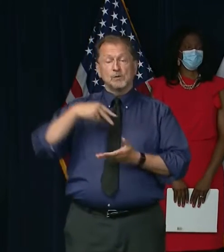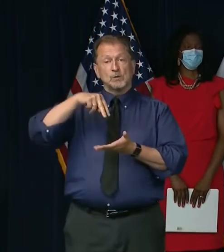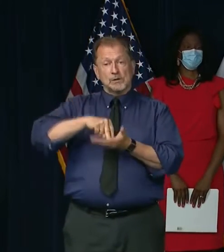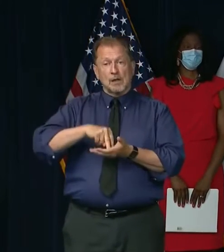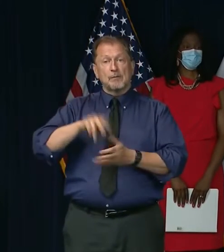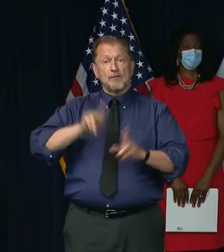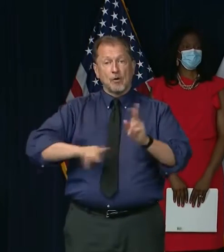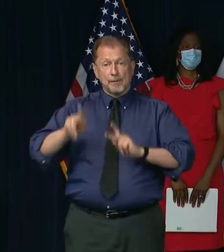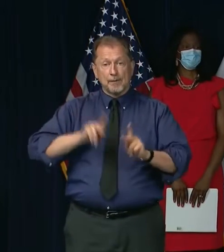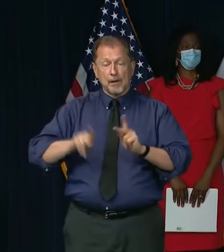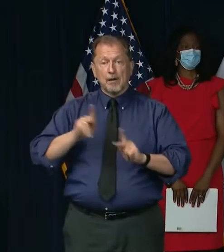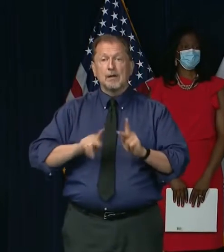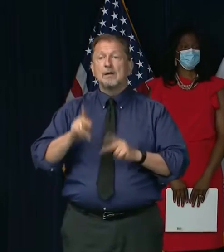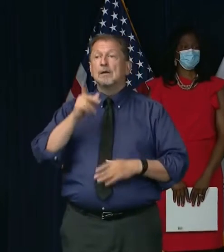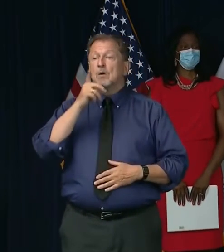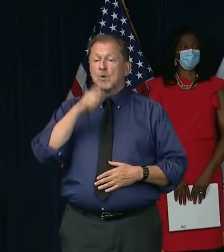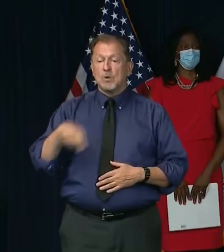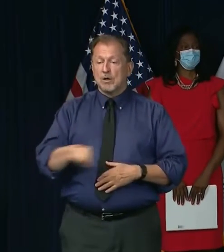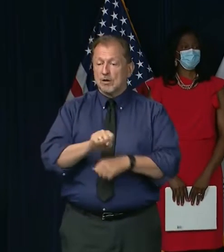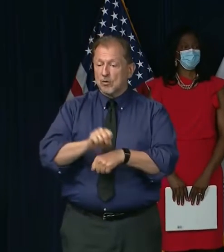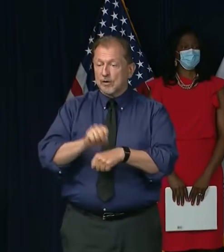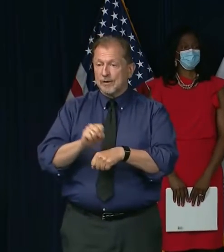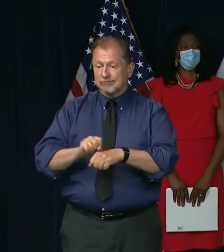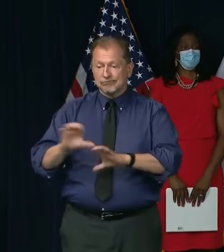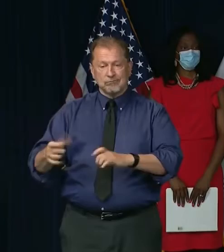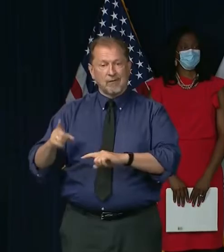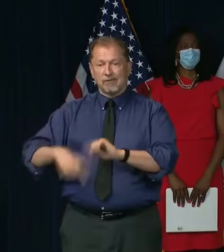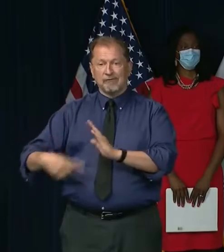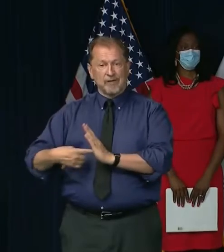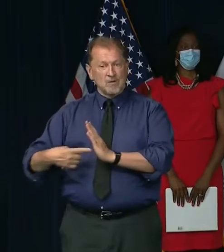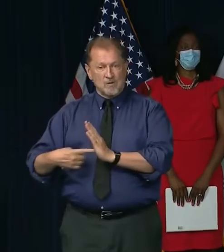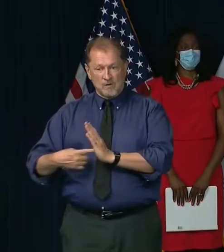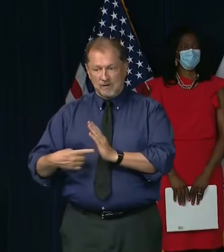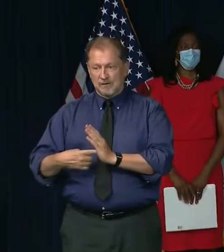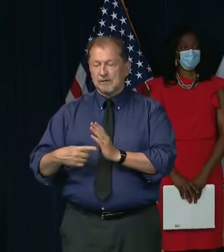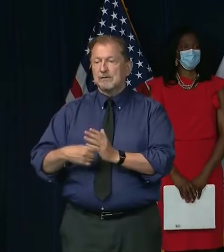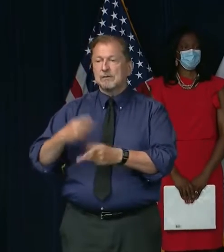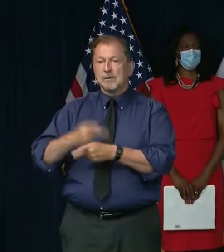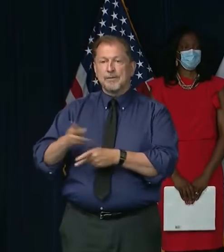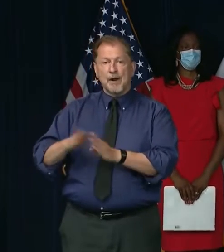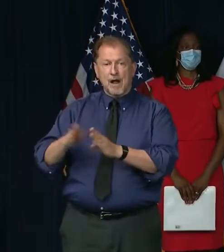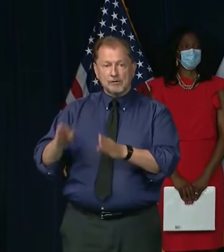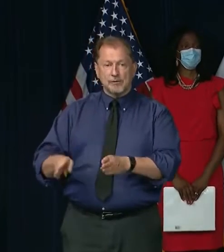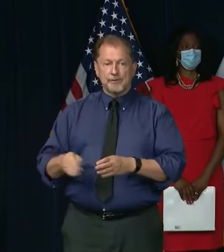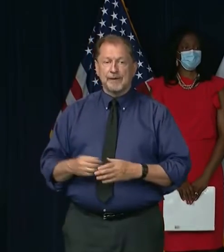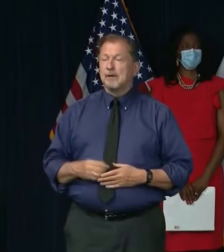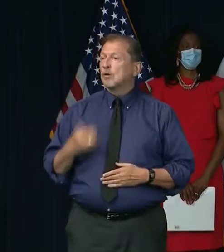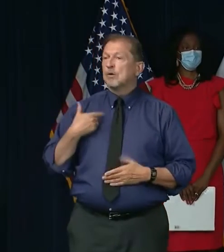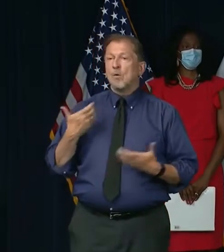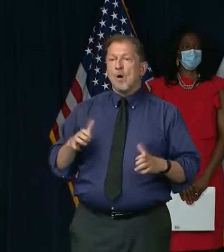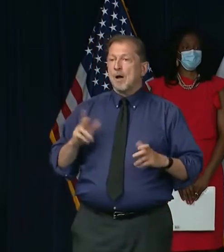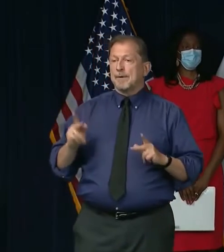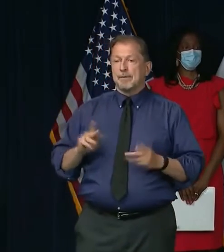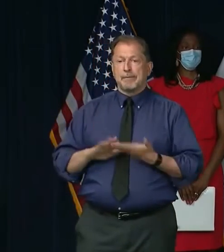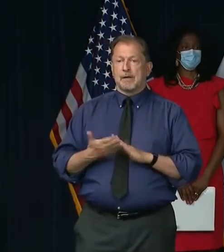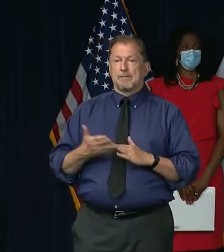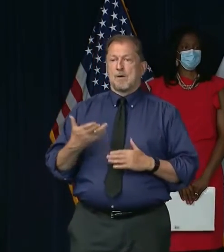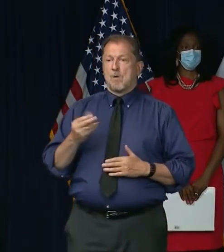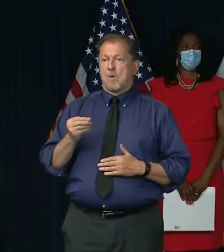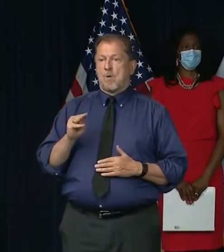people who are working class, people who cannot otherwise afford to maintain their home. And we do not want people to become homeless